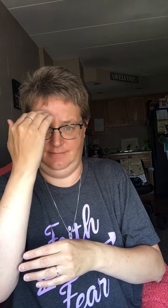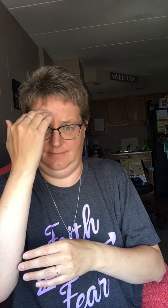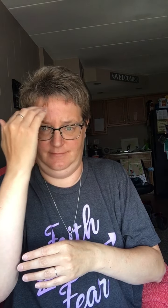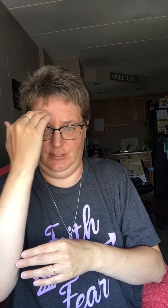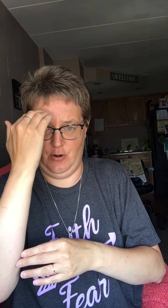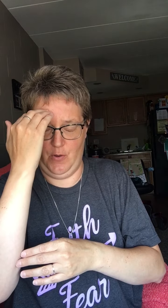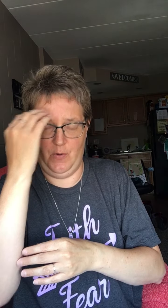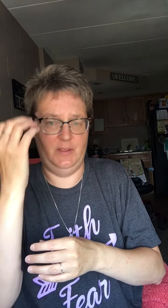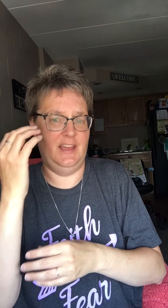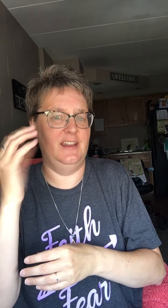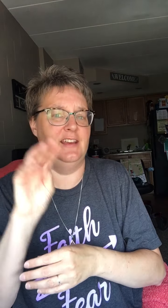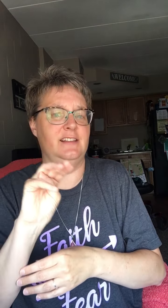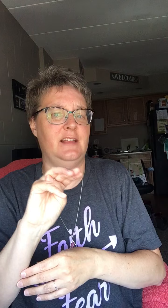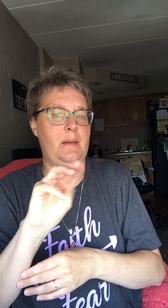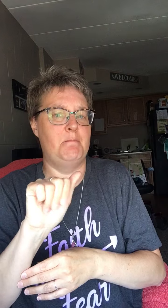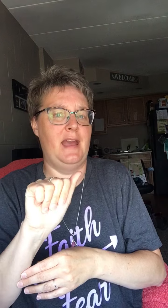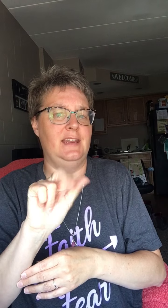You know what that is? Many.